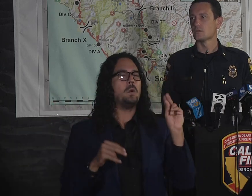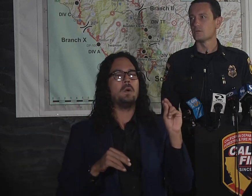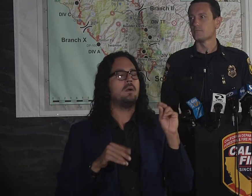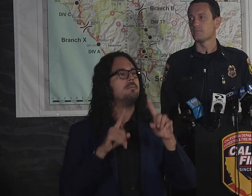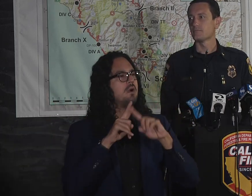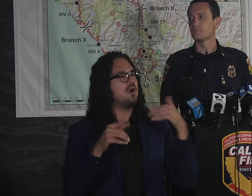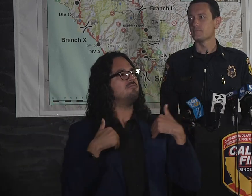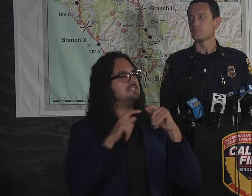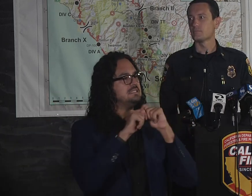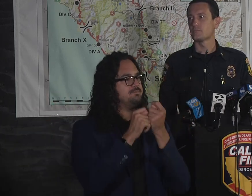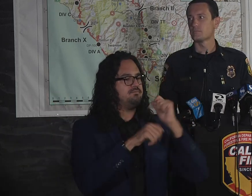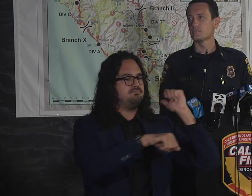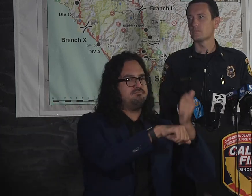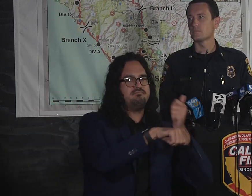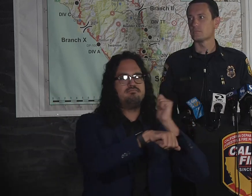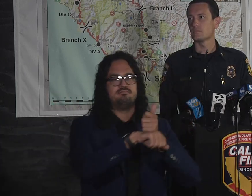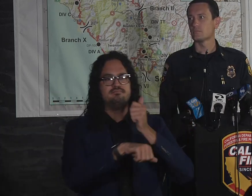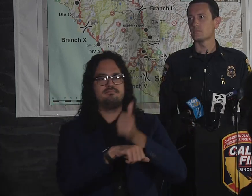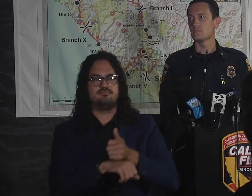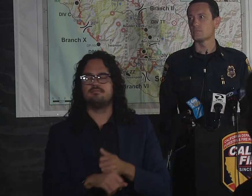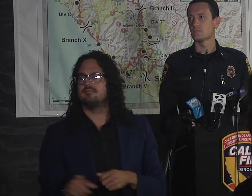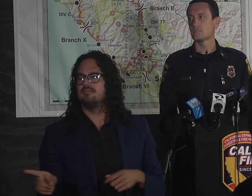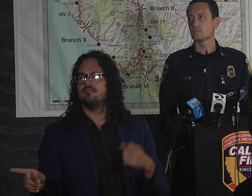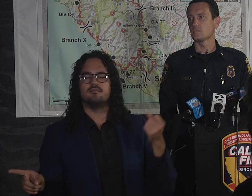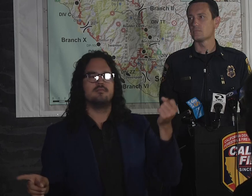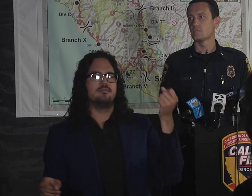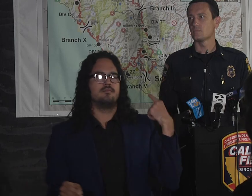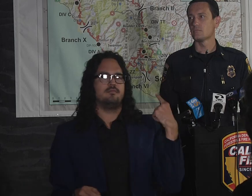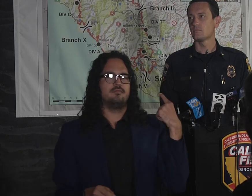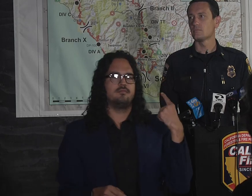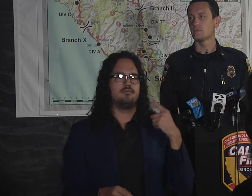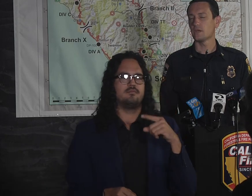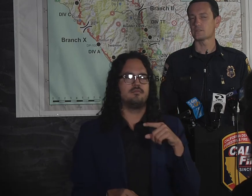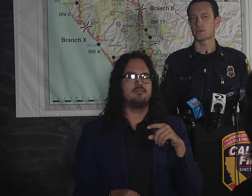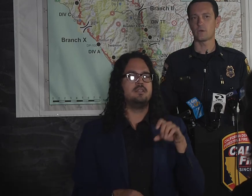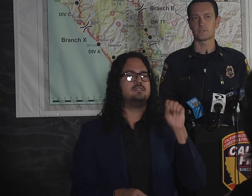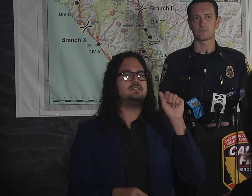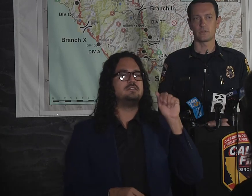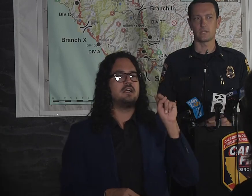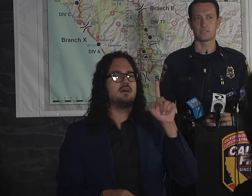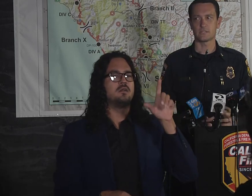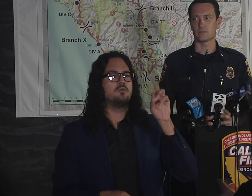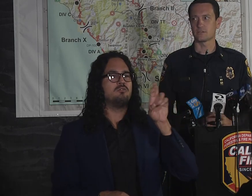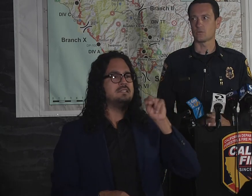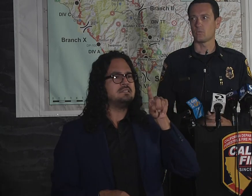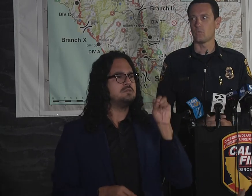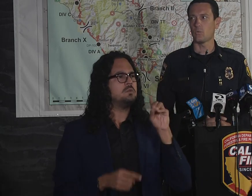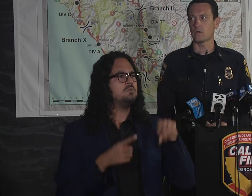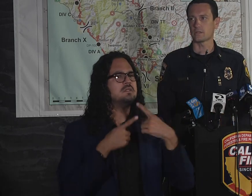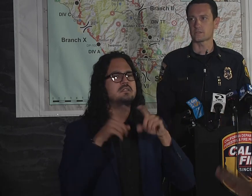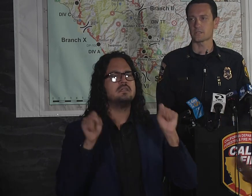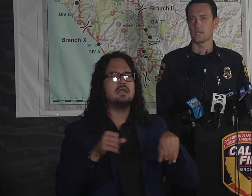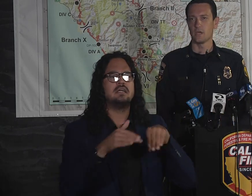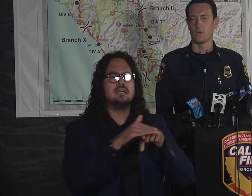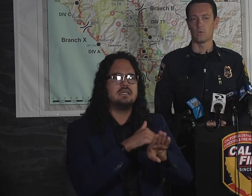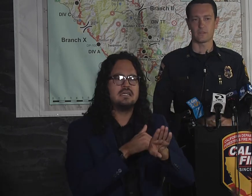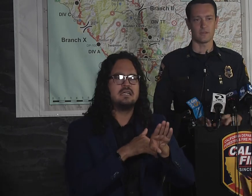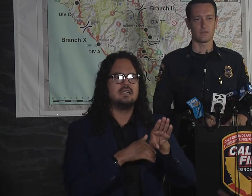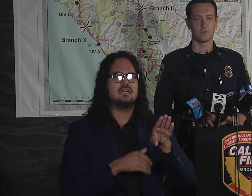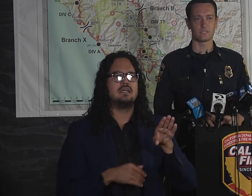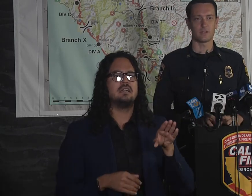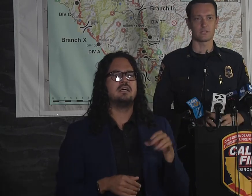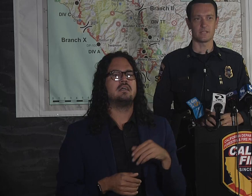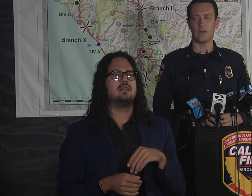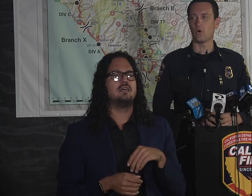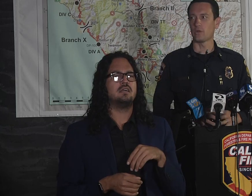Have they been able to get in there or do you anticipate when they might be able to get in there? Yeah, so the question is related to San Lorenzo Water District. What